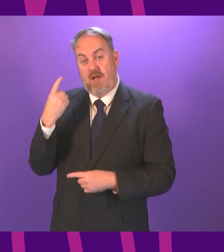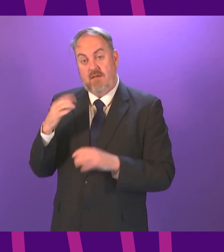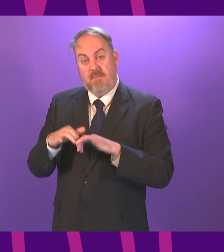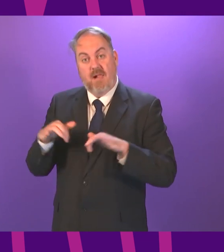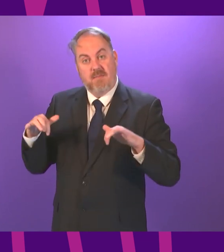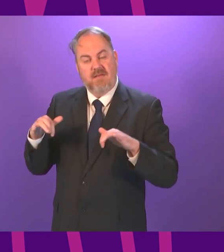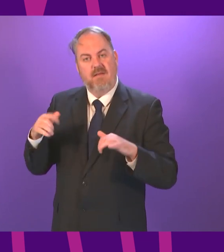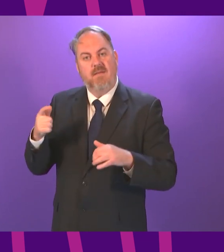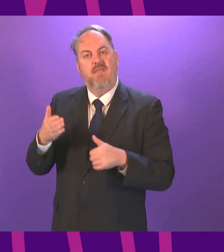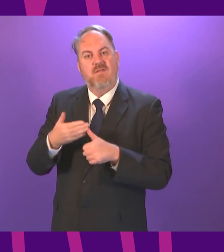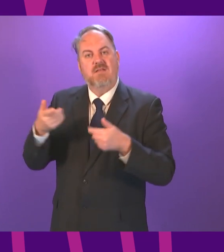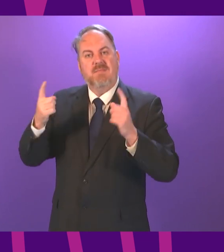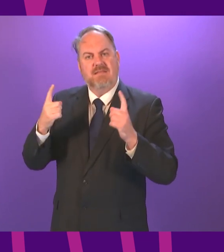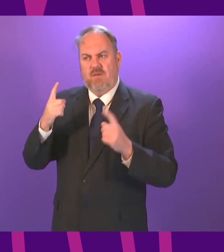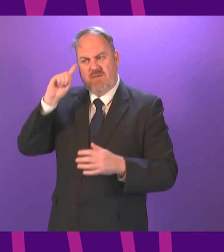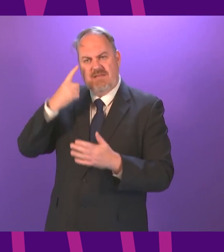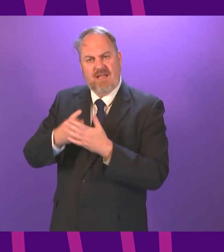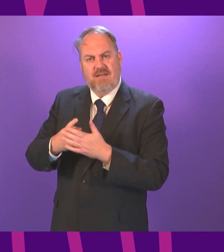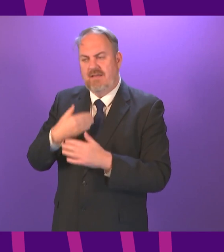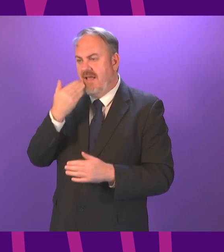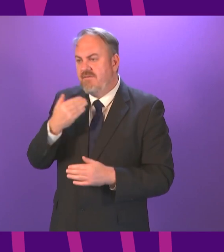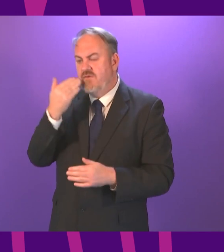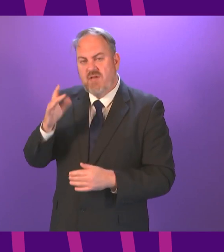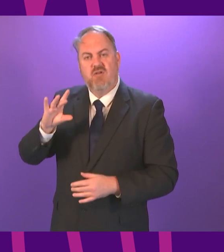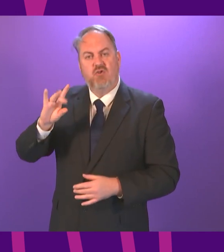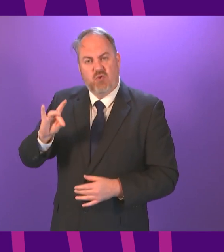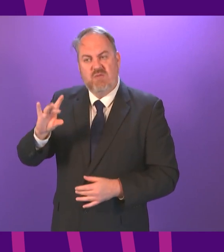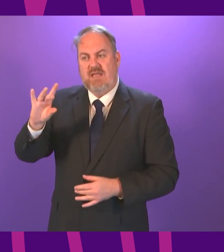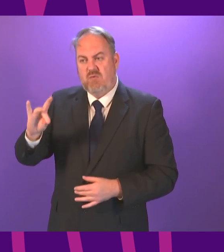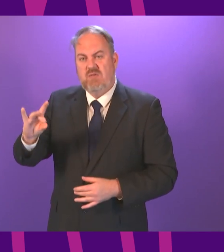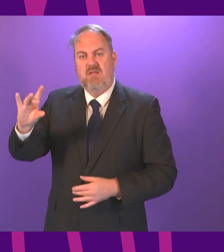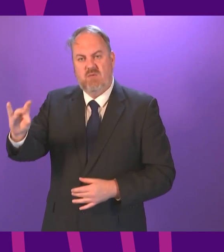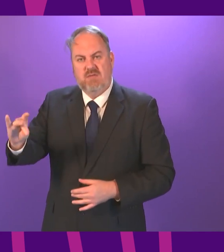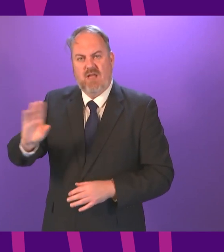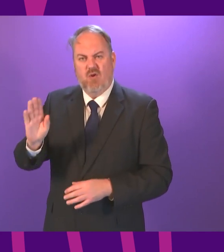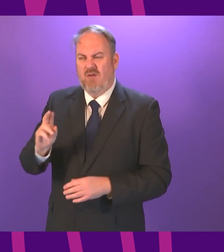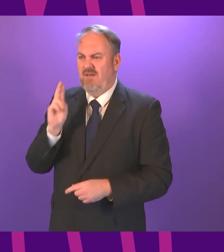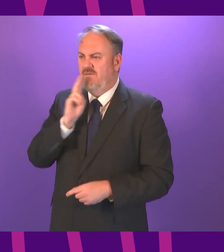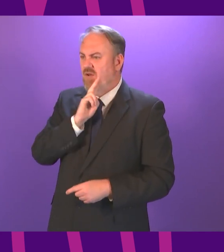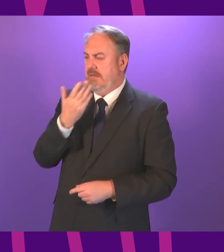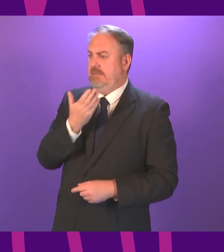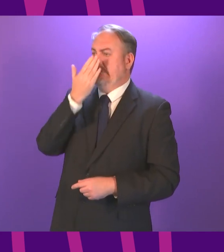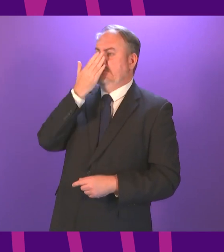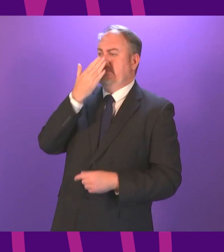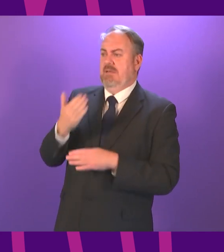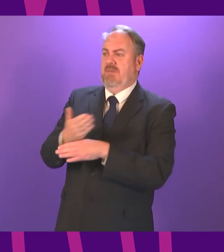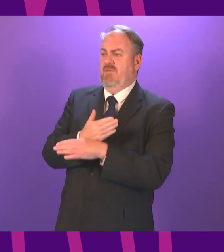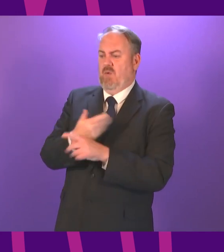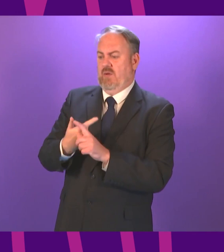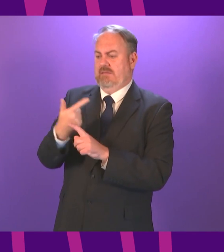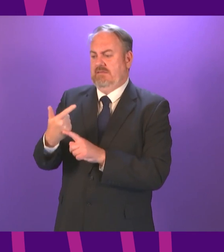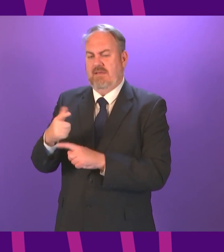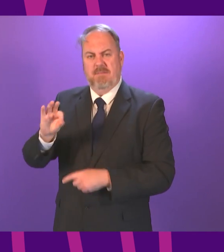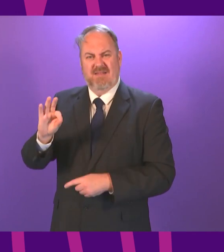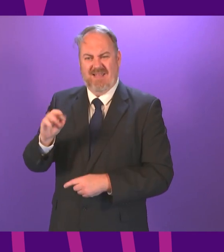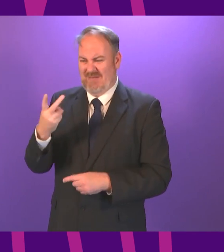Minister was making those decisions on a Tuesday for what was going to happen the following Monday, not a Friday for what was going to happen on the next Monday. And